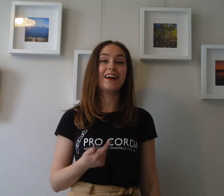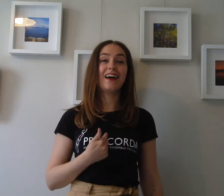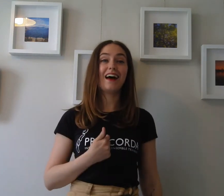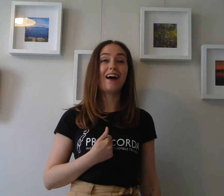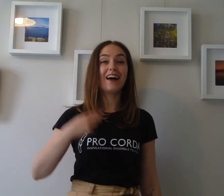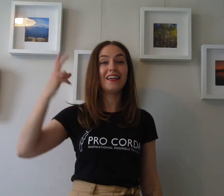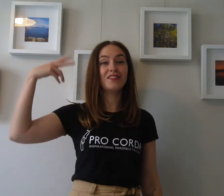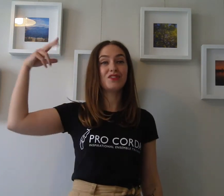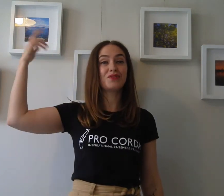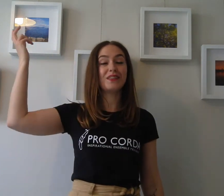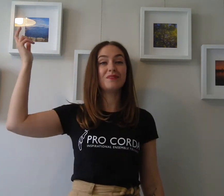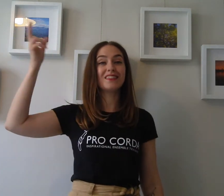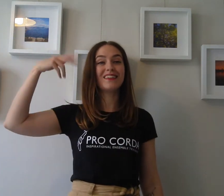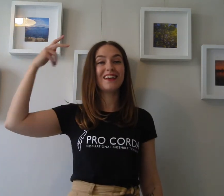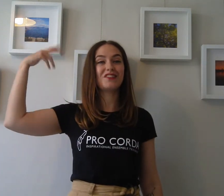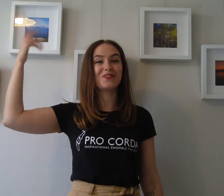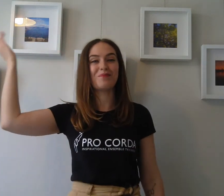I dreamed a dream.